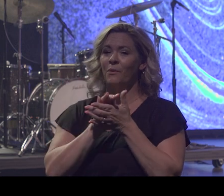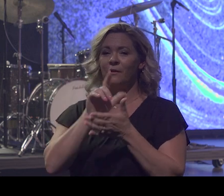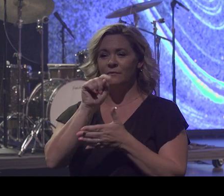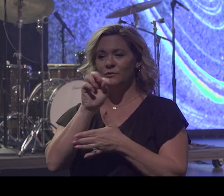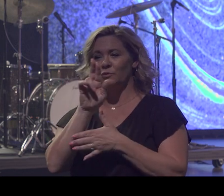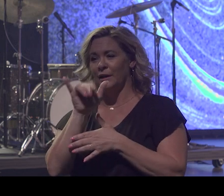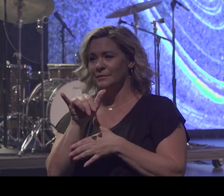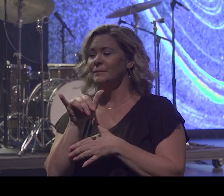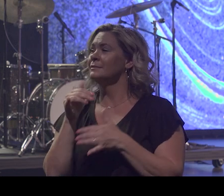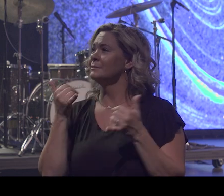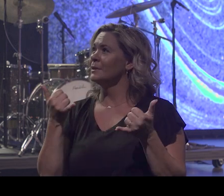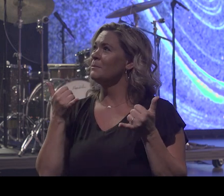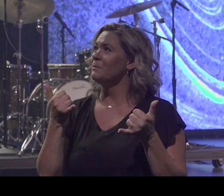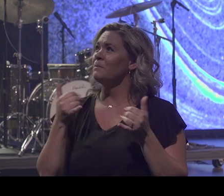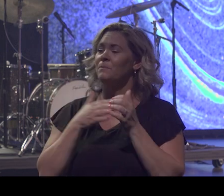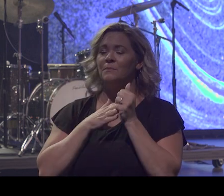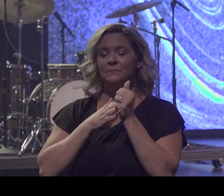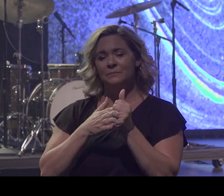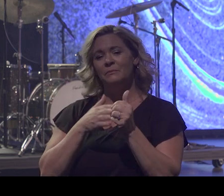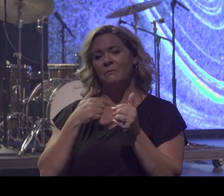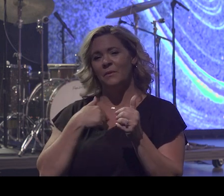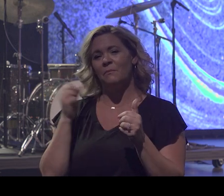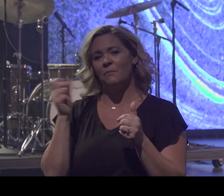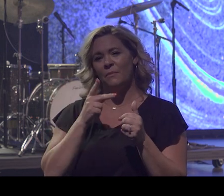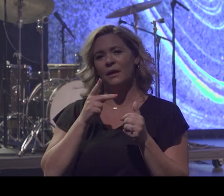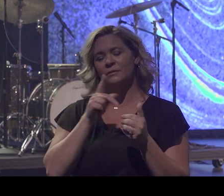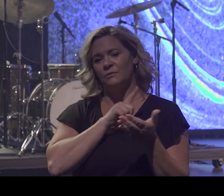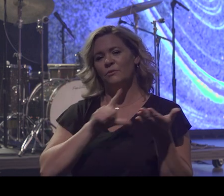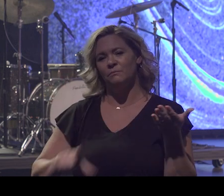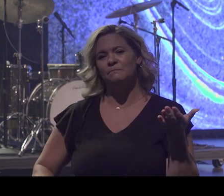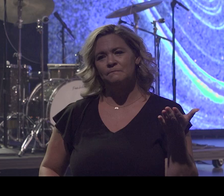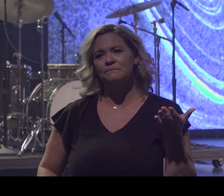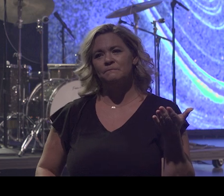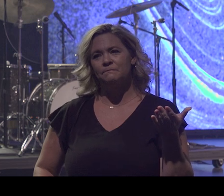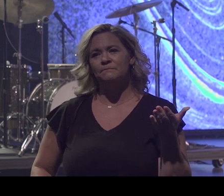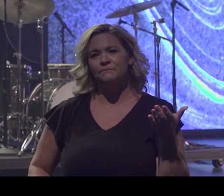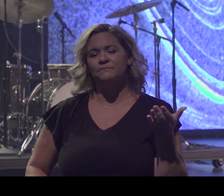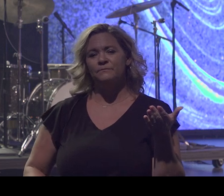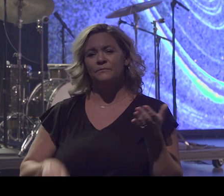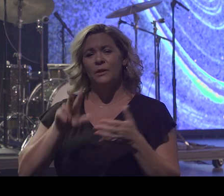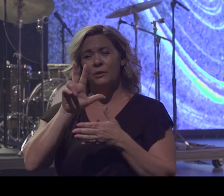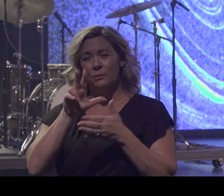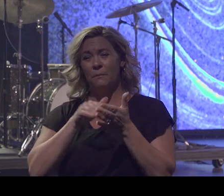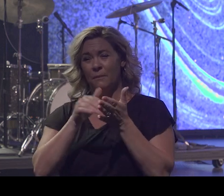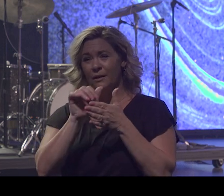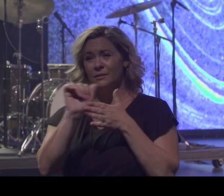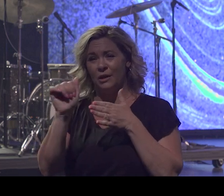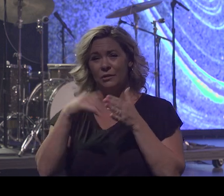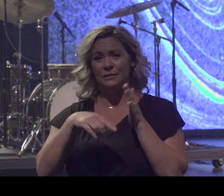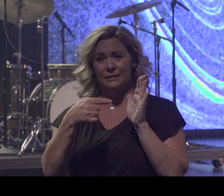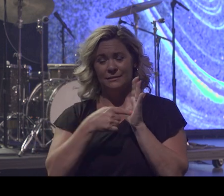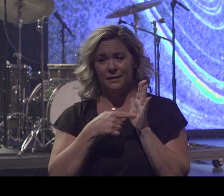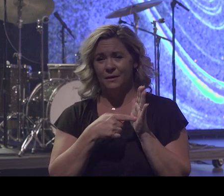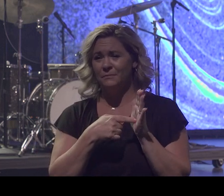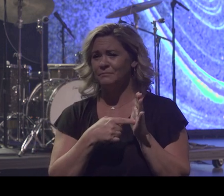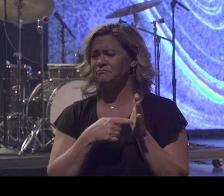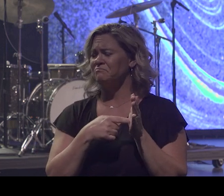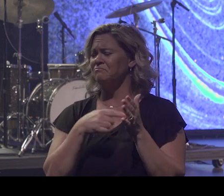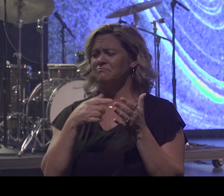led me back to the Lord. I was $3 million in debt, shooting dope, smoking crack, wanting to die, South